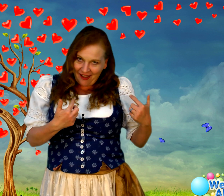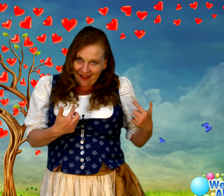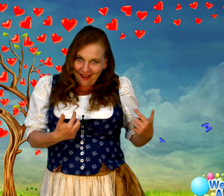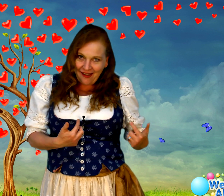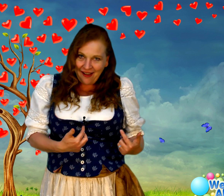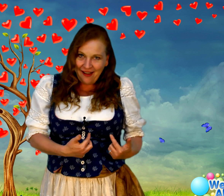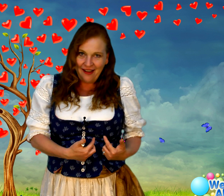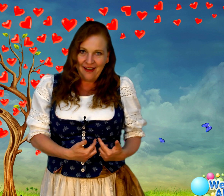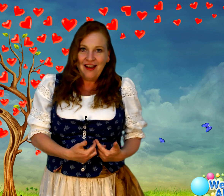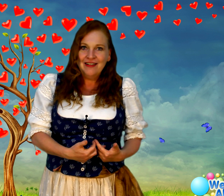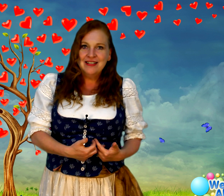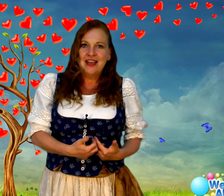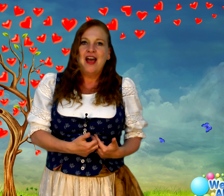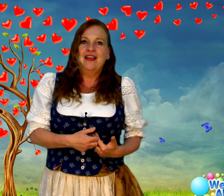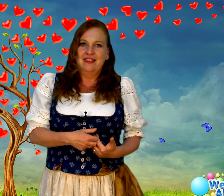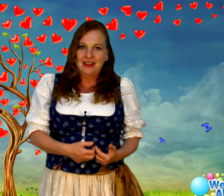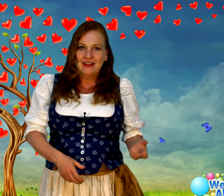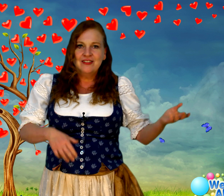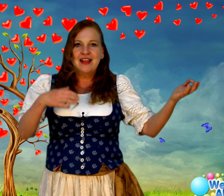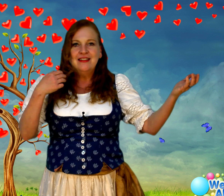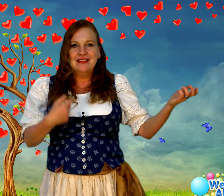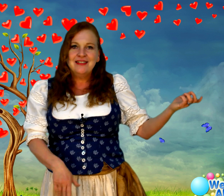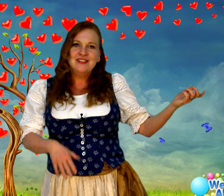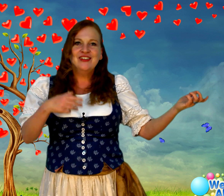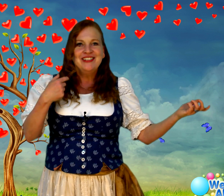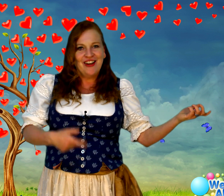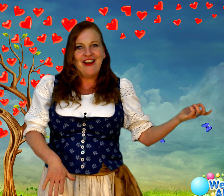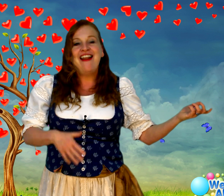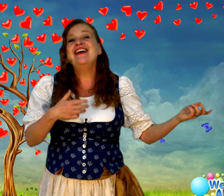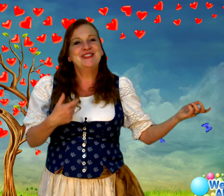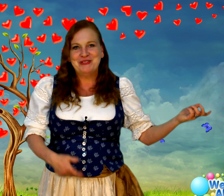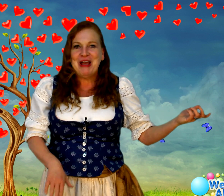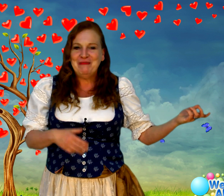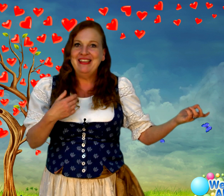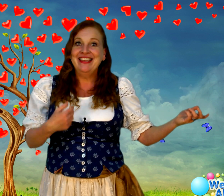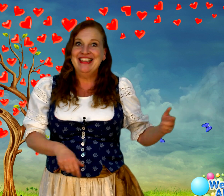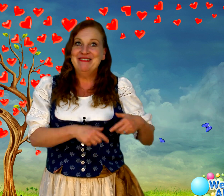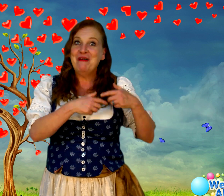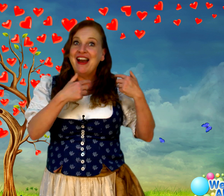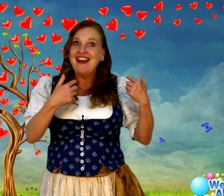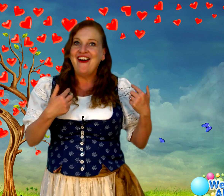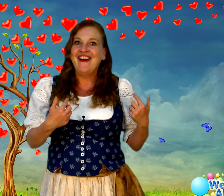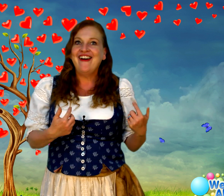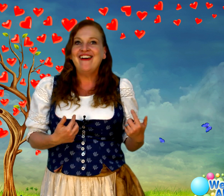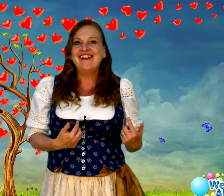heart, there's a little guitarist drumming in my heart.